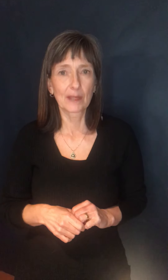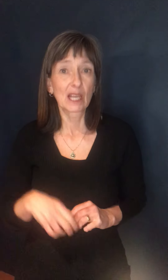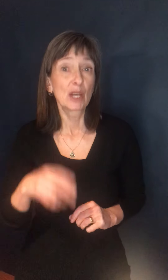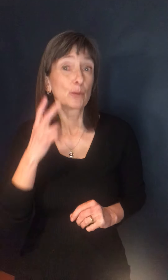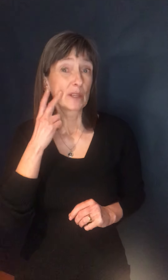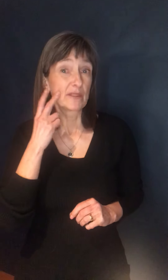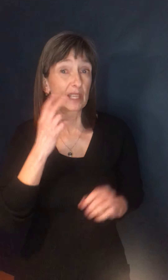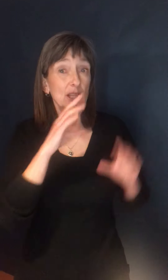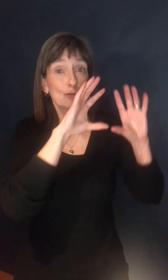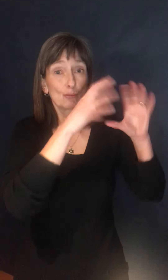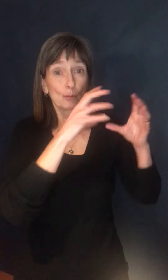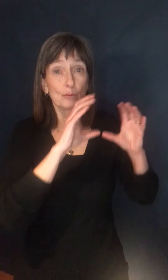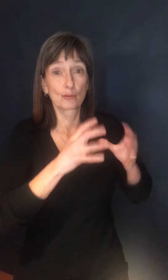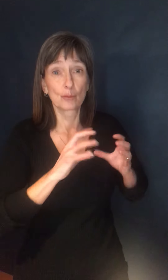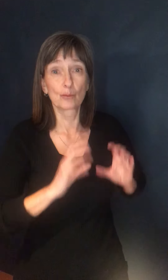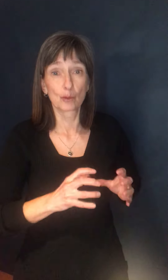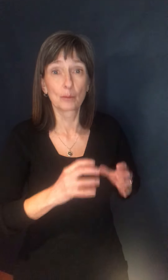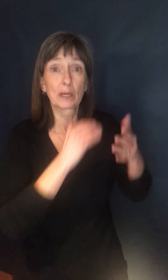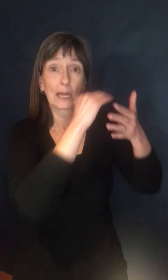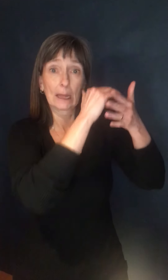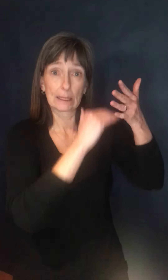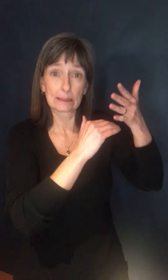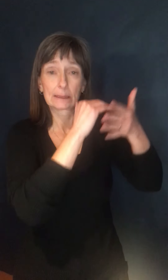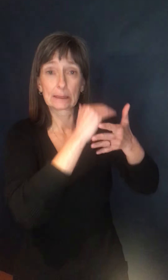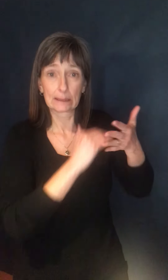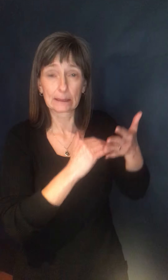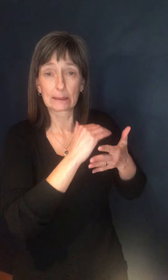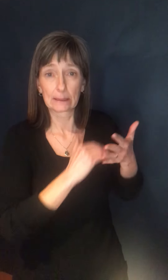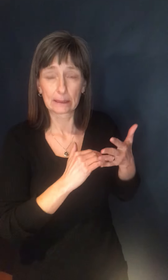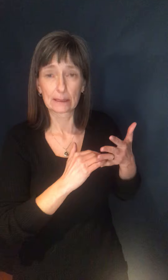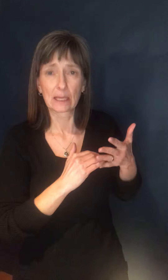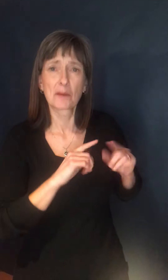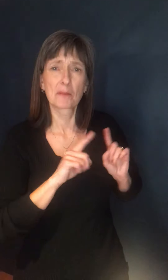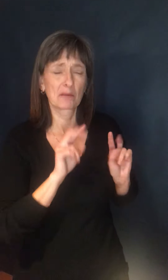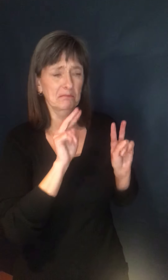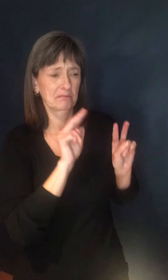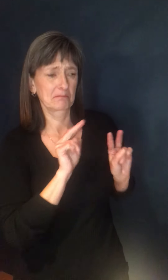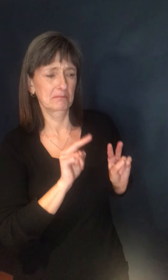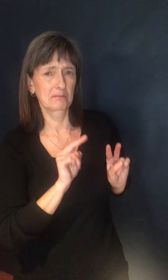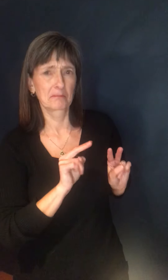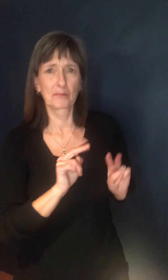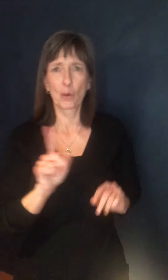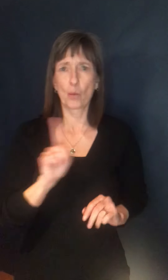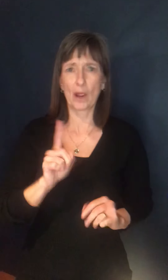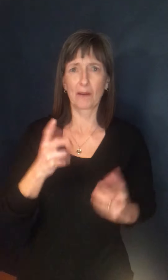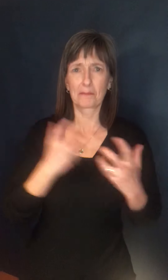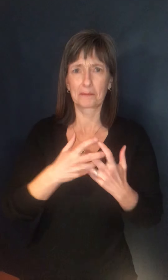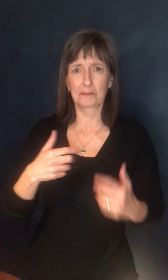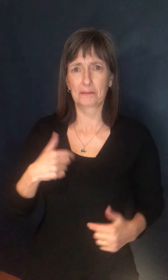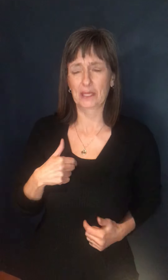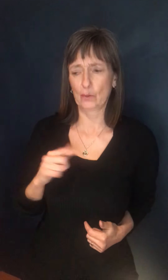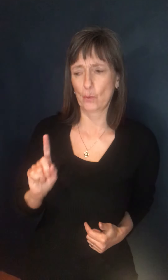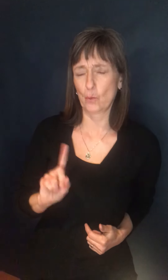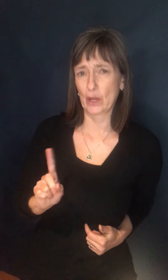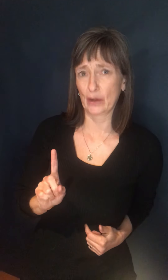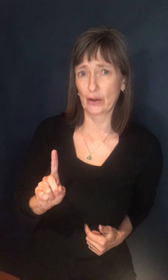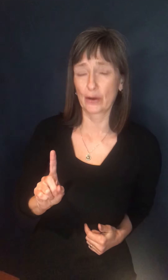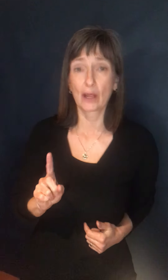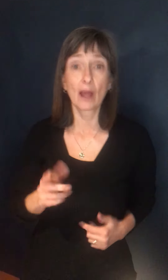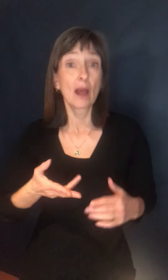think the concern for a lot of people is not knowing, we see this list, but not knowing where you land on that list. You say highest risk first. Why not come out